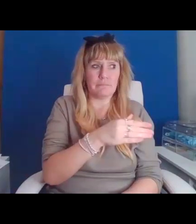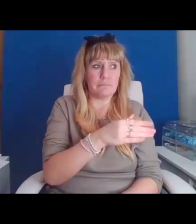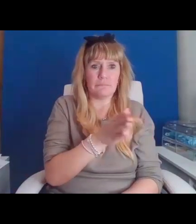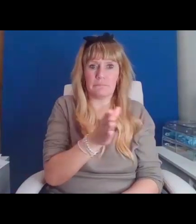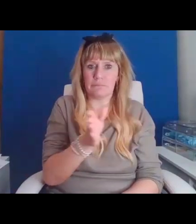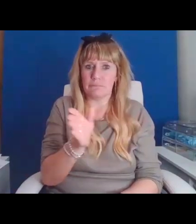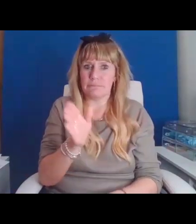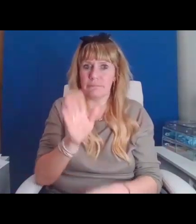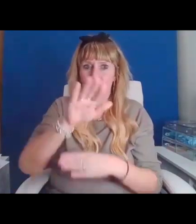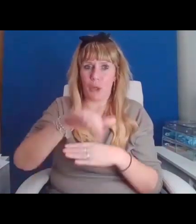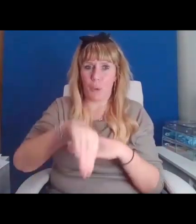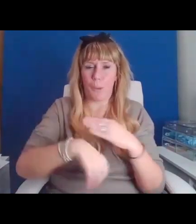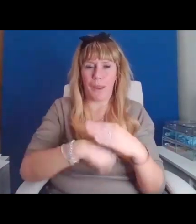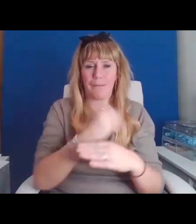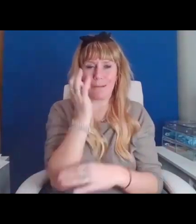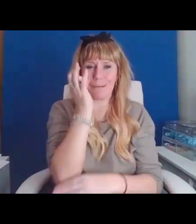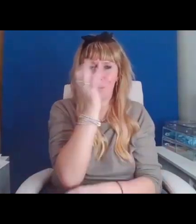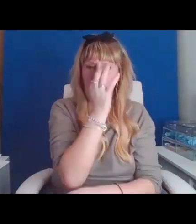into blossom.